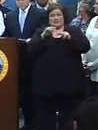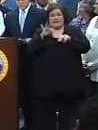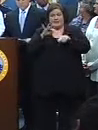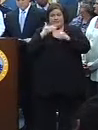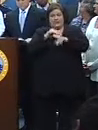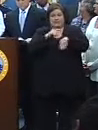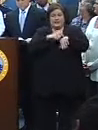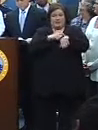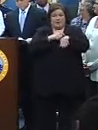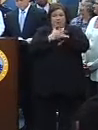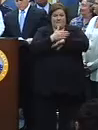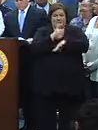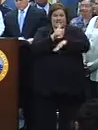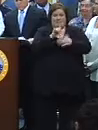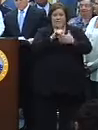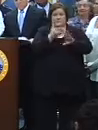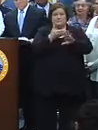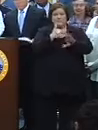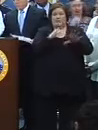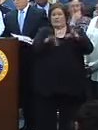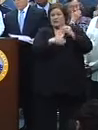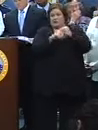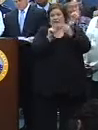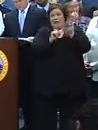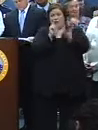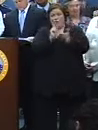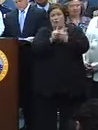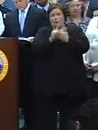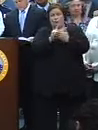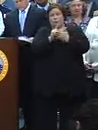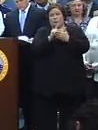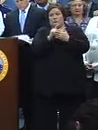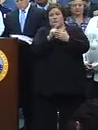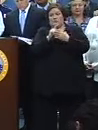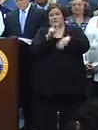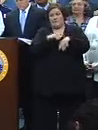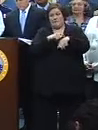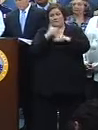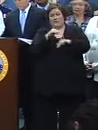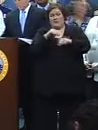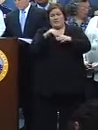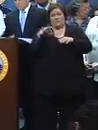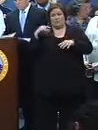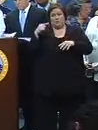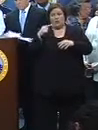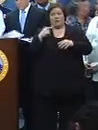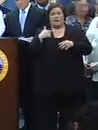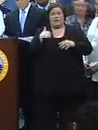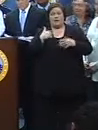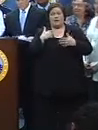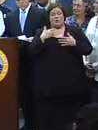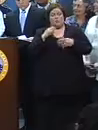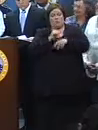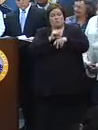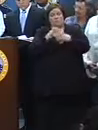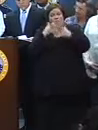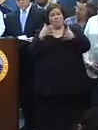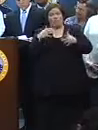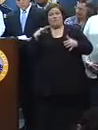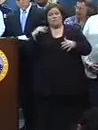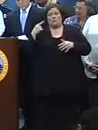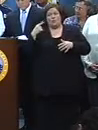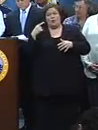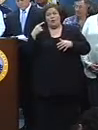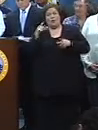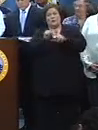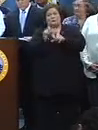detentions over 10, and that was before the additional hours of curfew were added in the quarter. Having spent a lot of my life working in the French Quarter as a police officer and